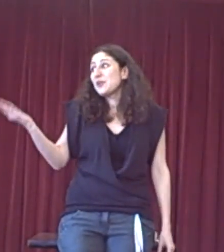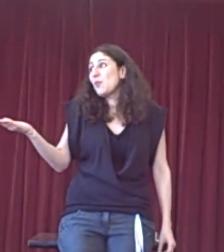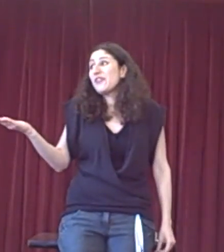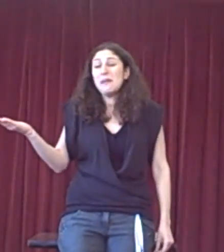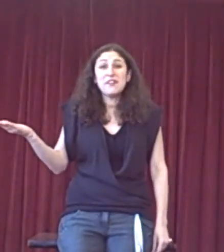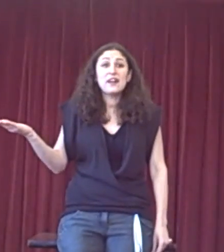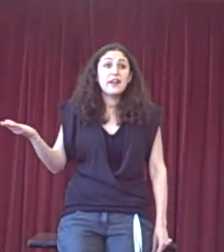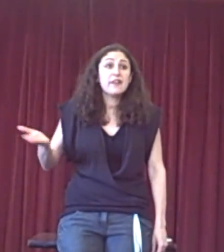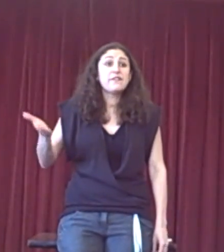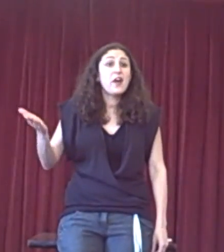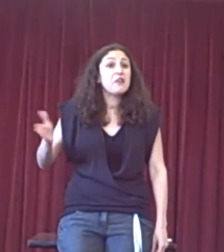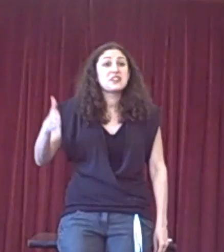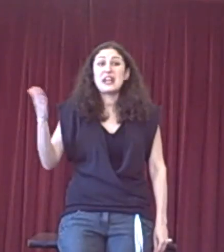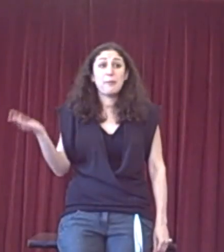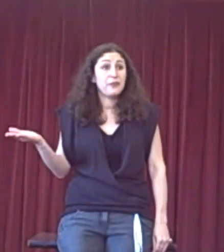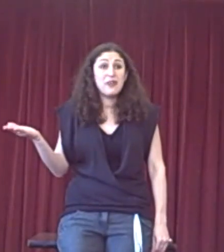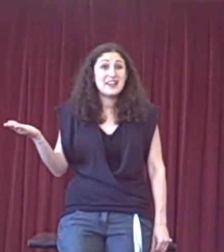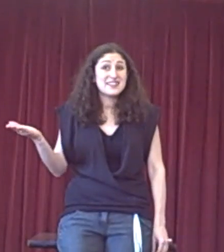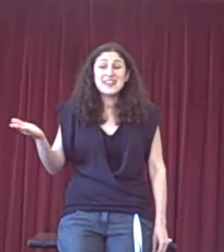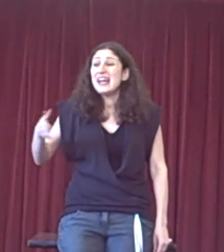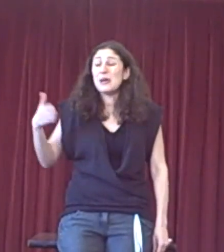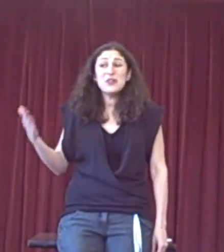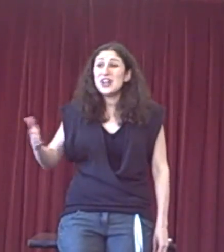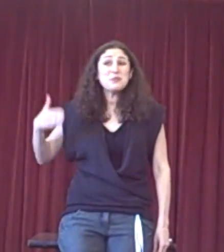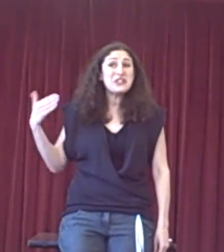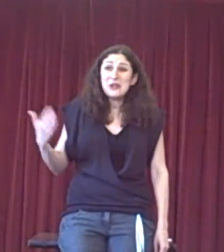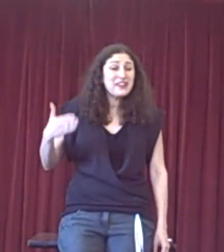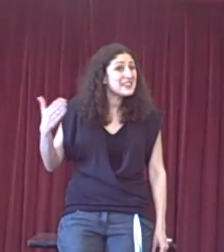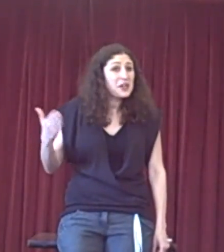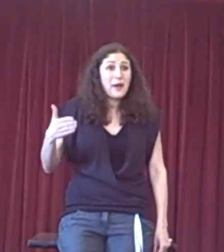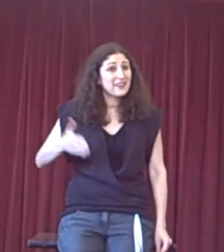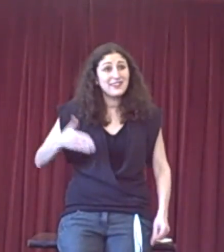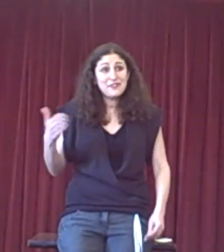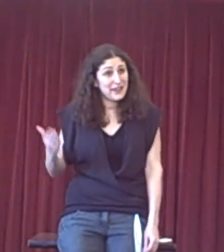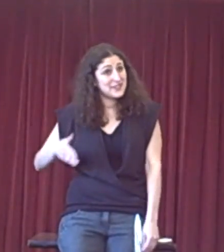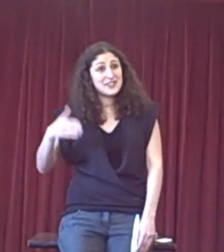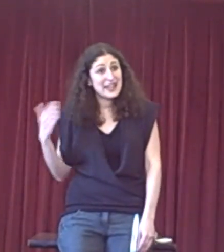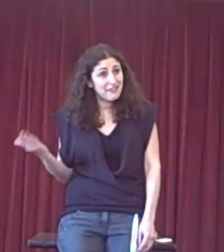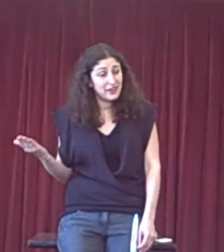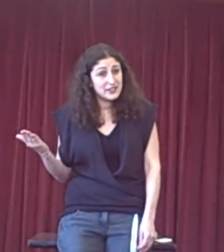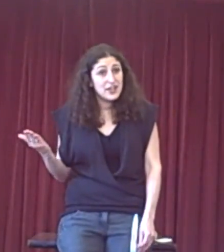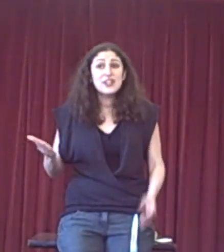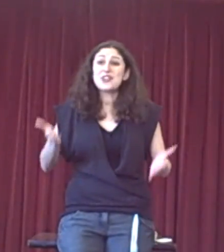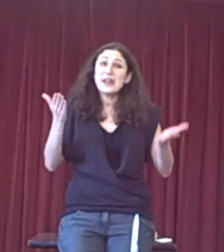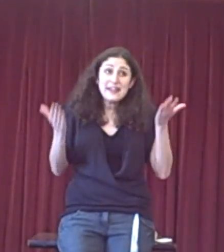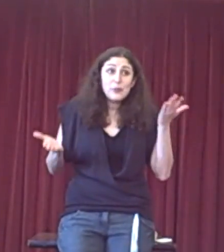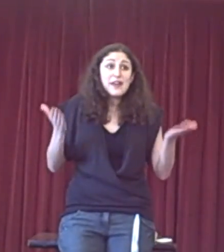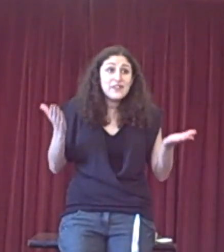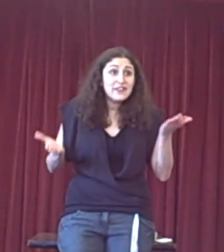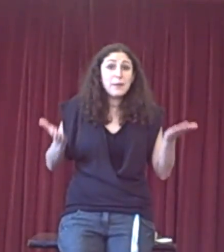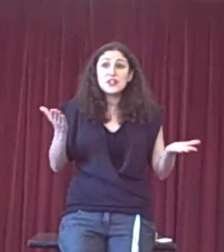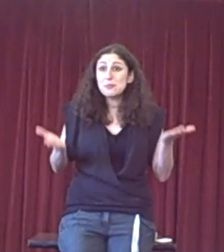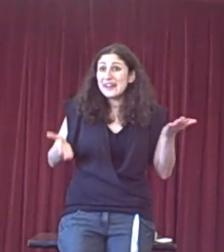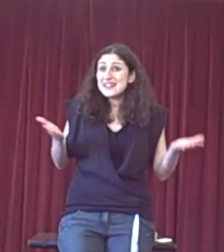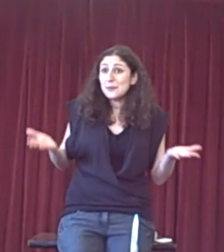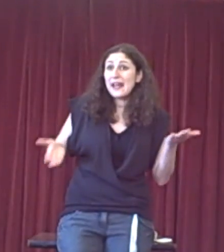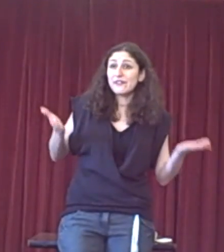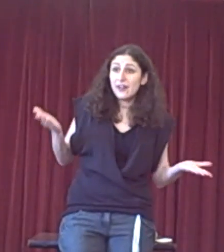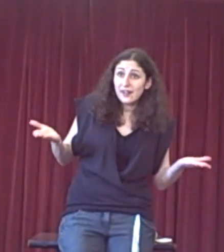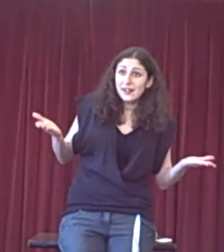going to want something like a fine or a slap on the wrist, in which case we don't think it's going to act as an effective deterrent. So whatever this punishment is that we haven't heard,